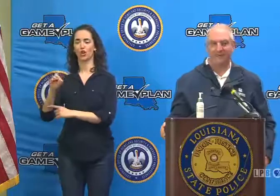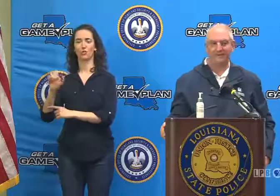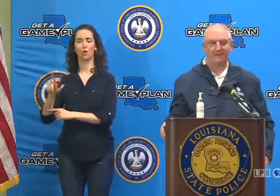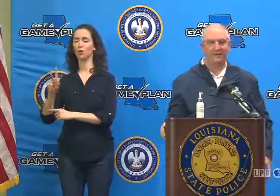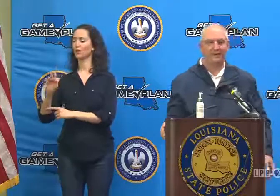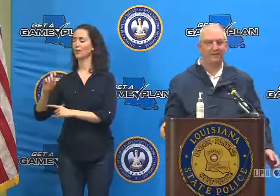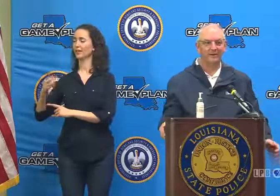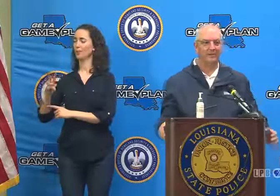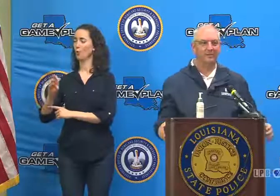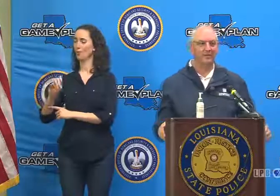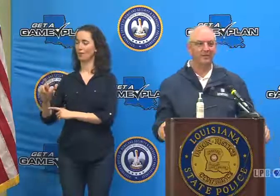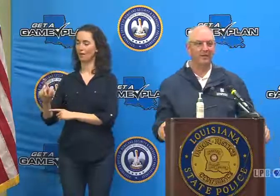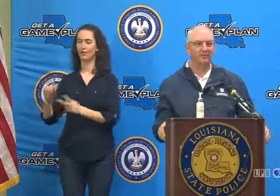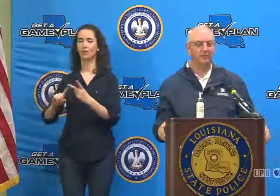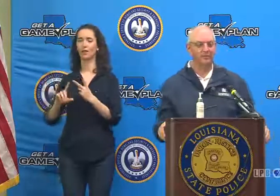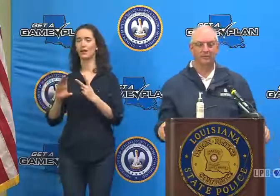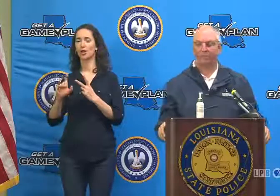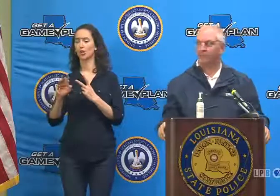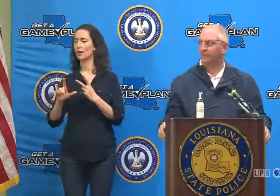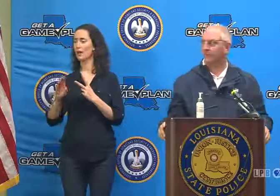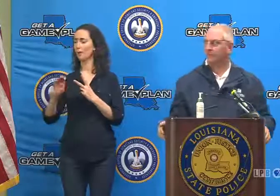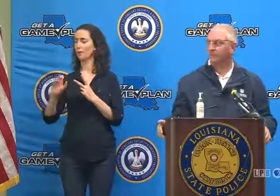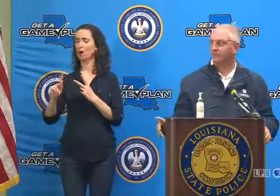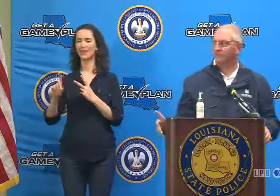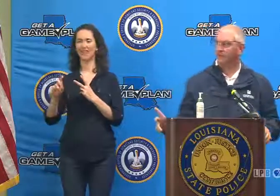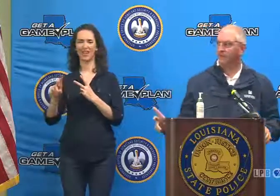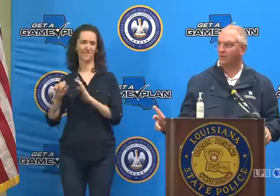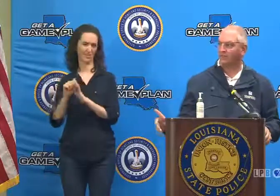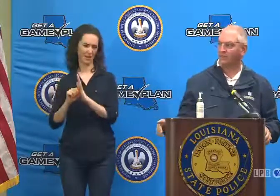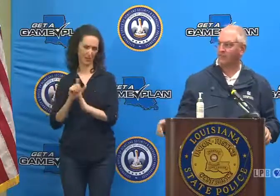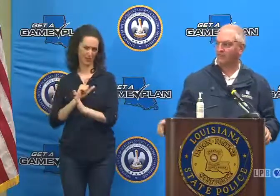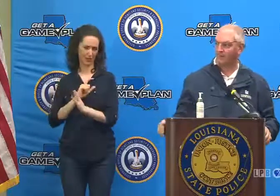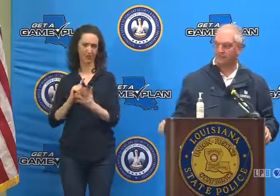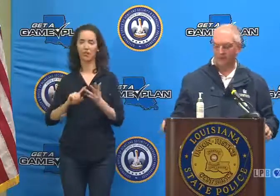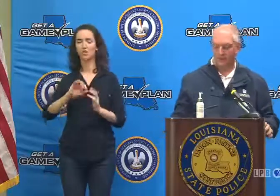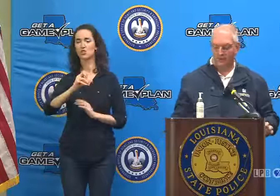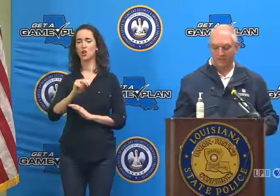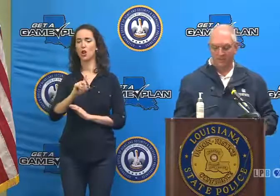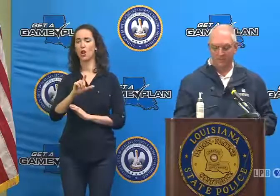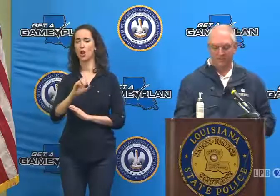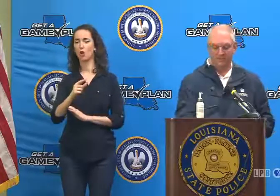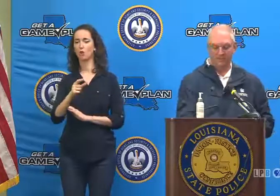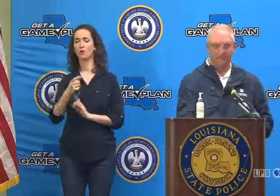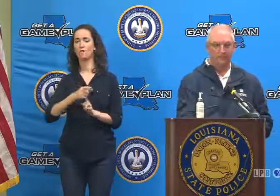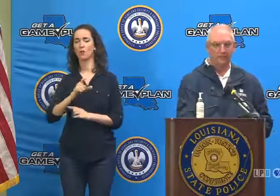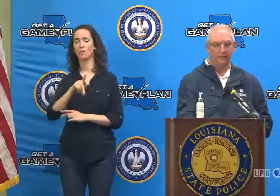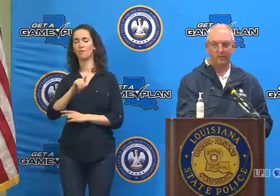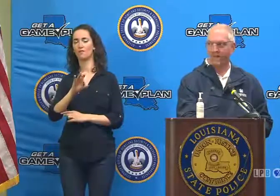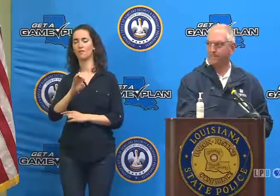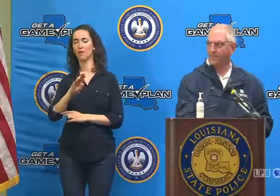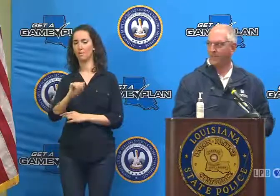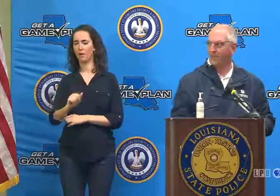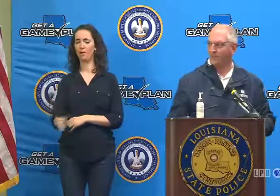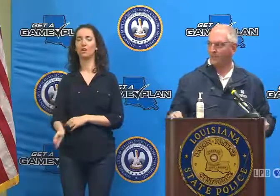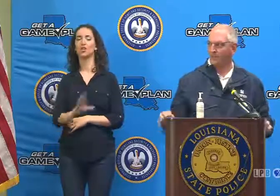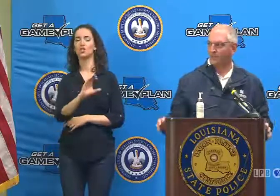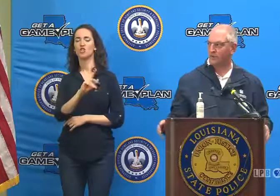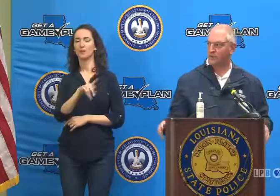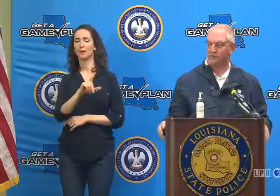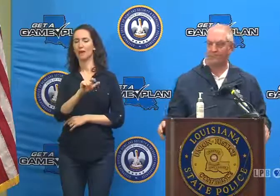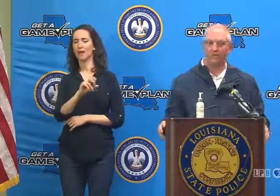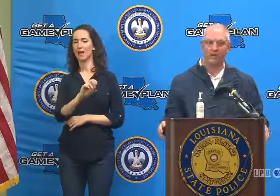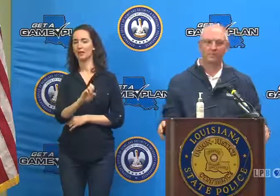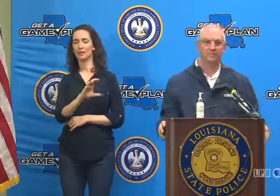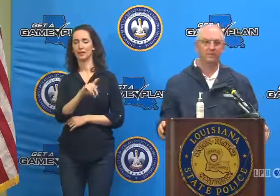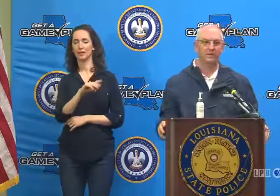Waddell, Colonel Lamar Davis with the state police. We've got John Long from FEMA, Chip Klein with CPRA, and we also